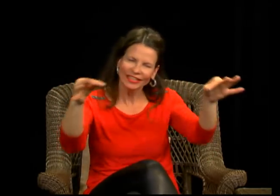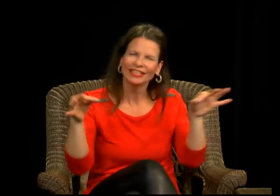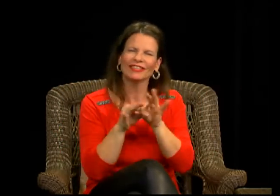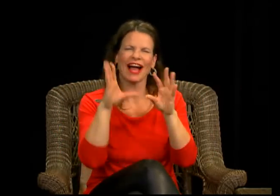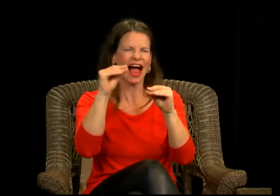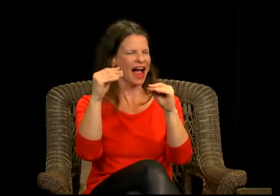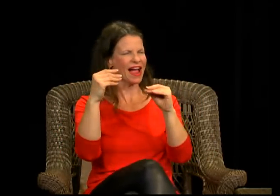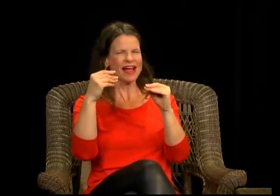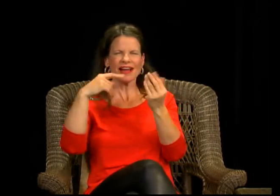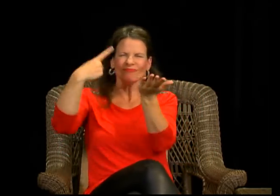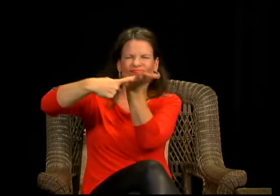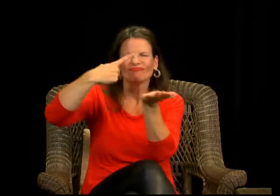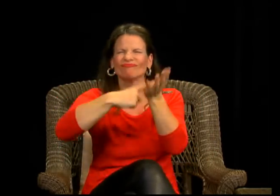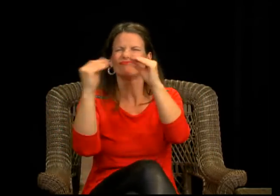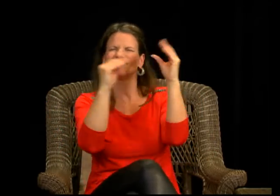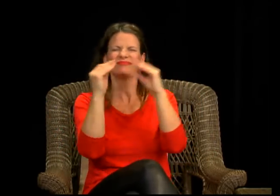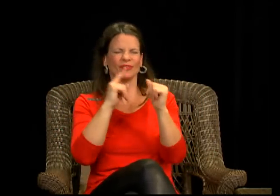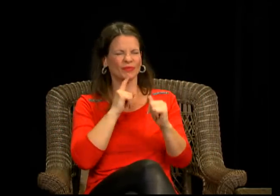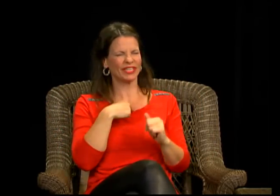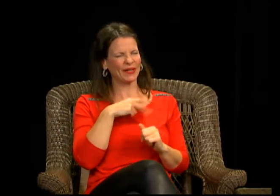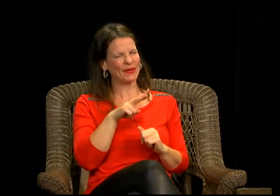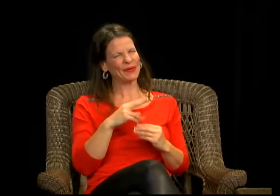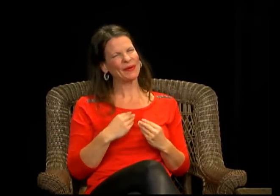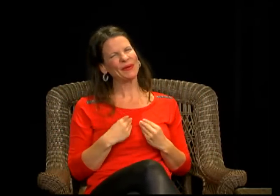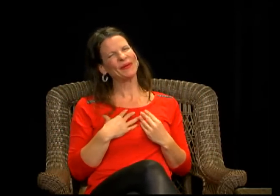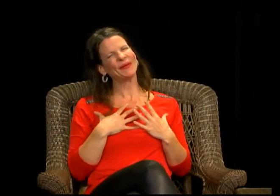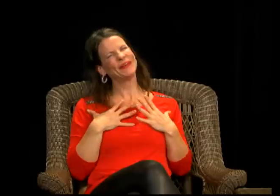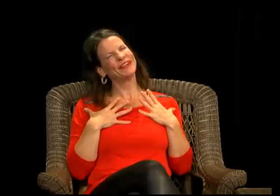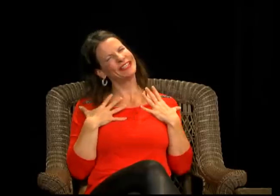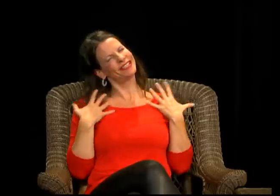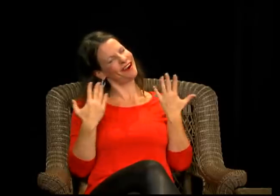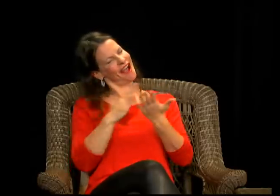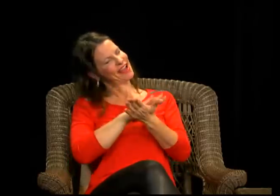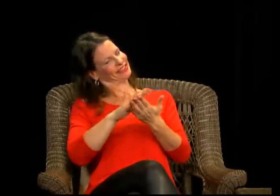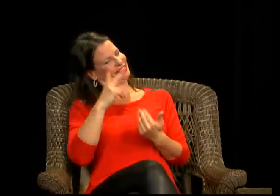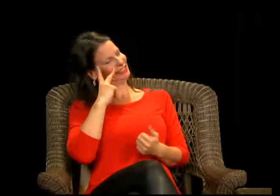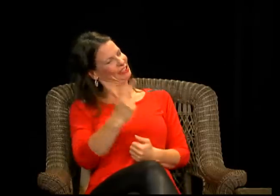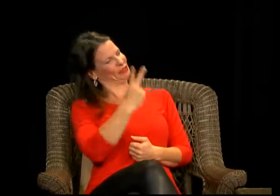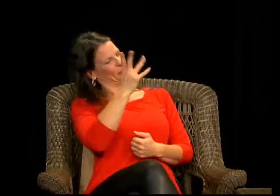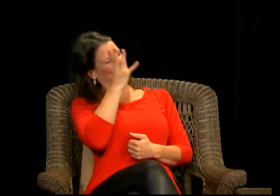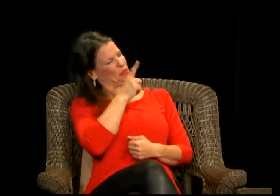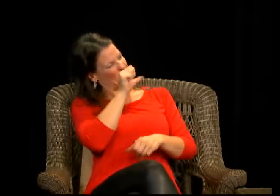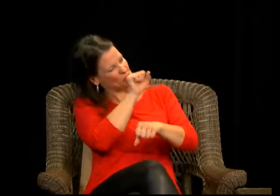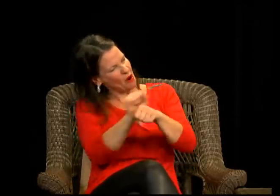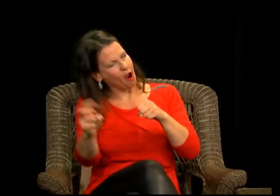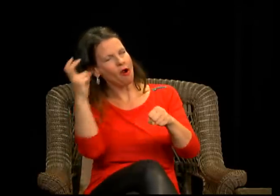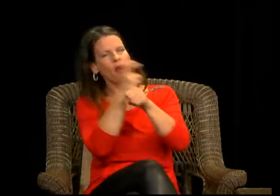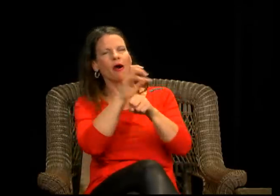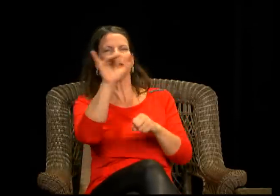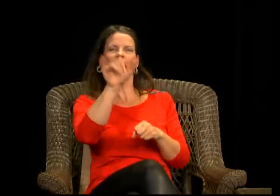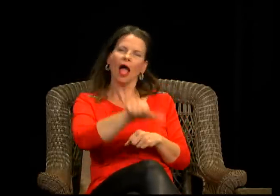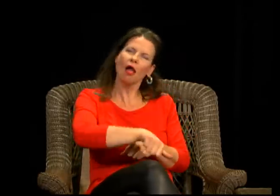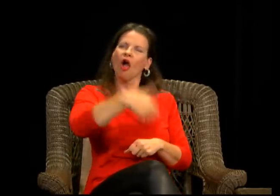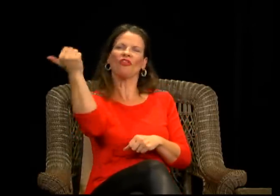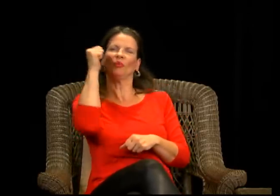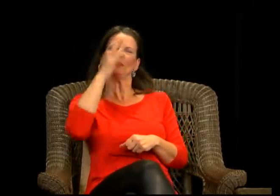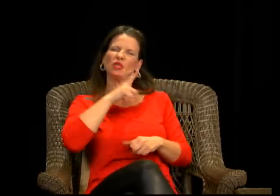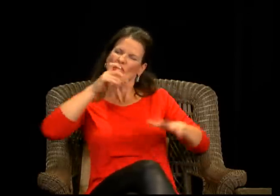coach in football and they are both out there on the field and to see that as is truly truly